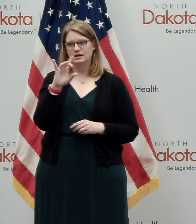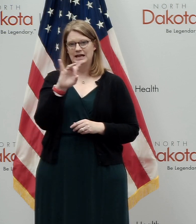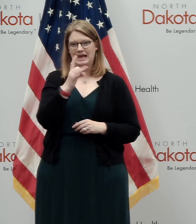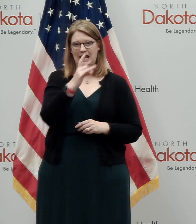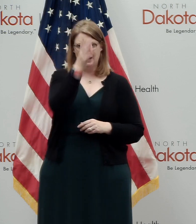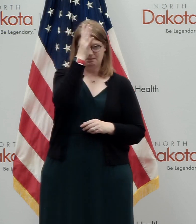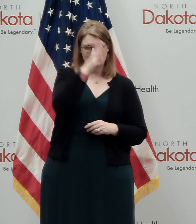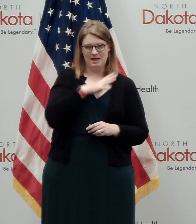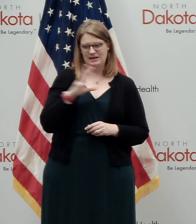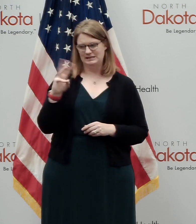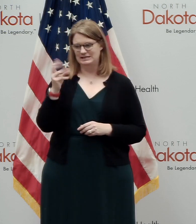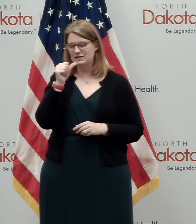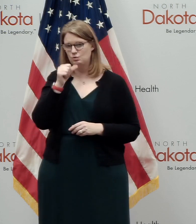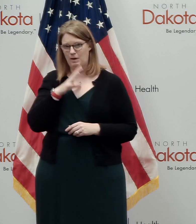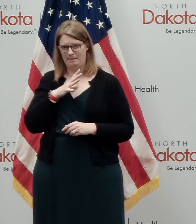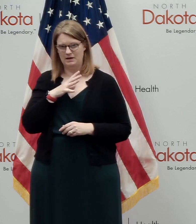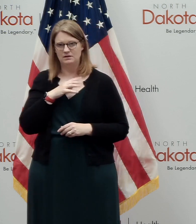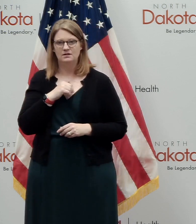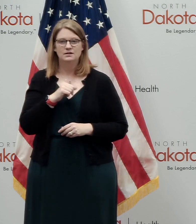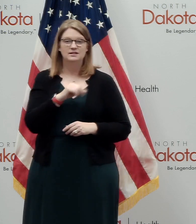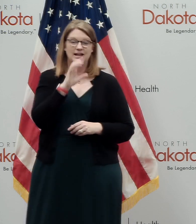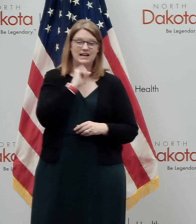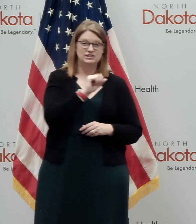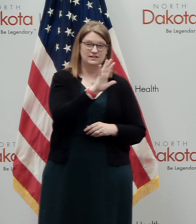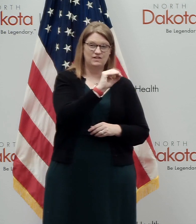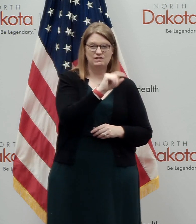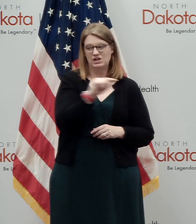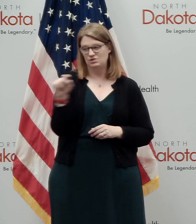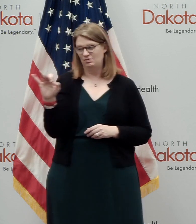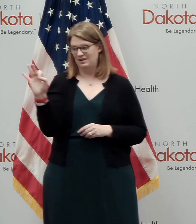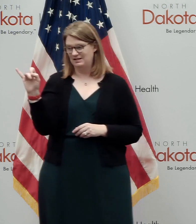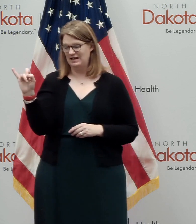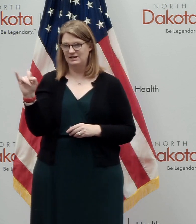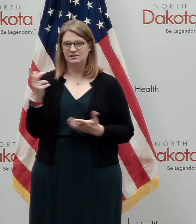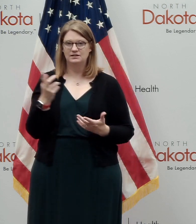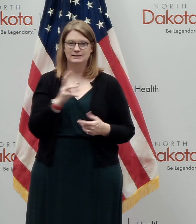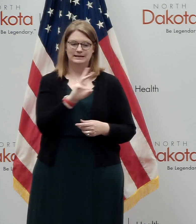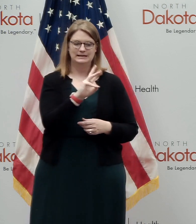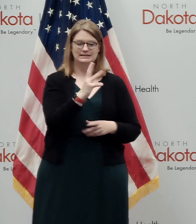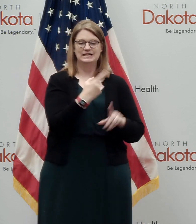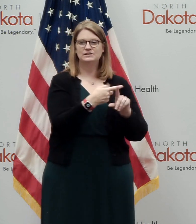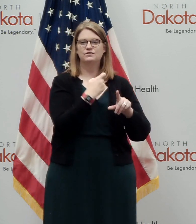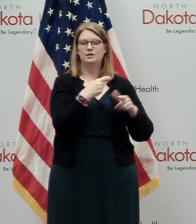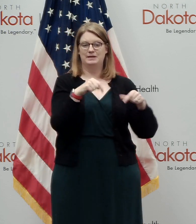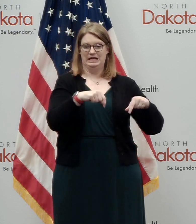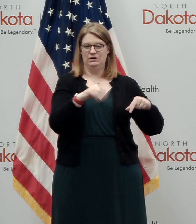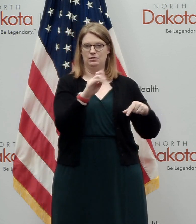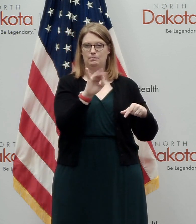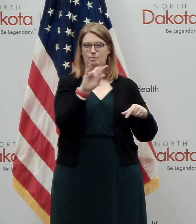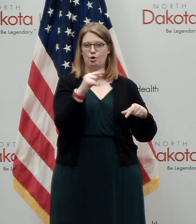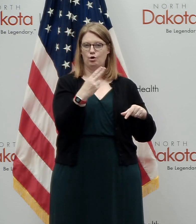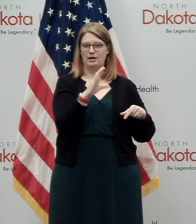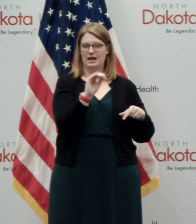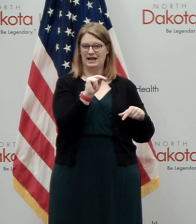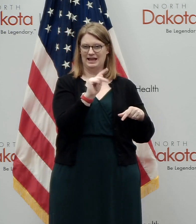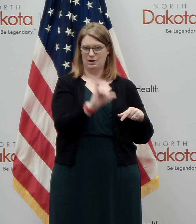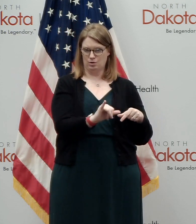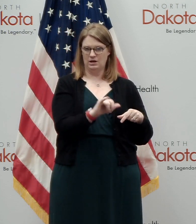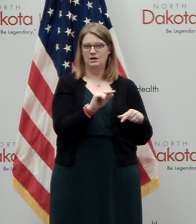and six women from their 50s to their 90s. Six of those were from right here in Burley County.